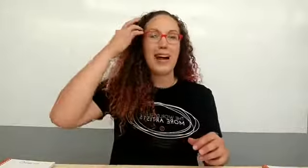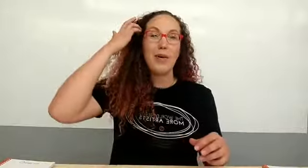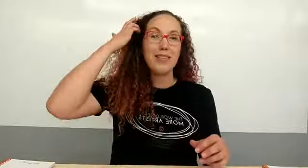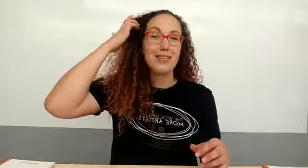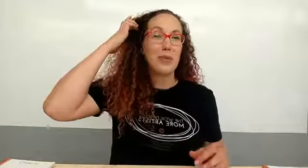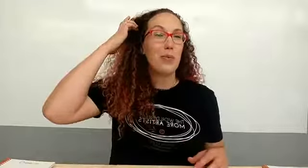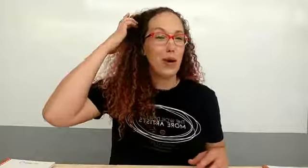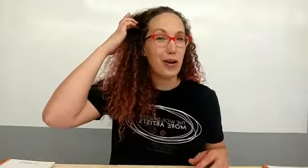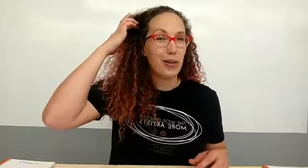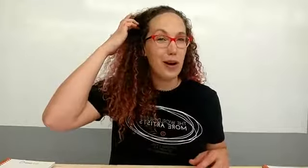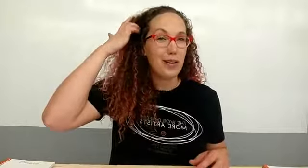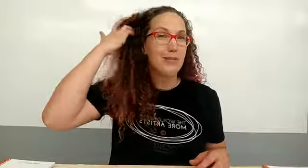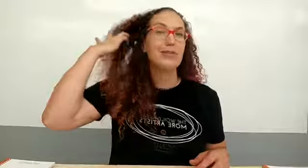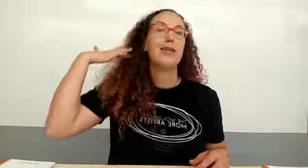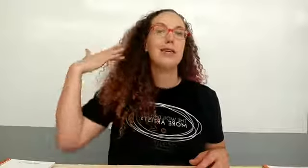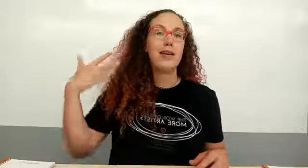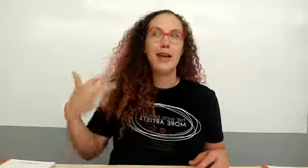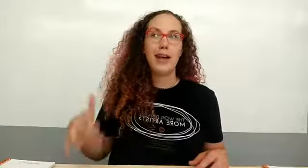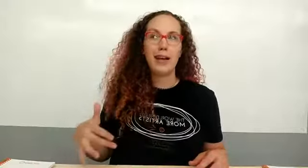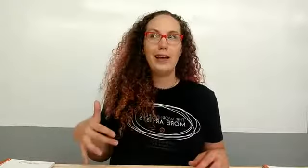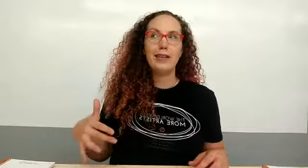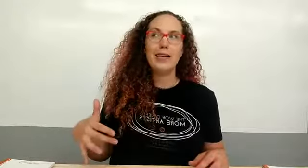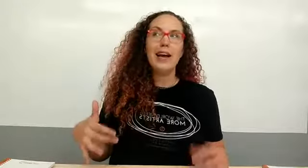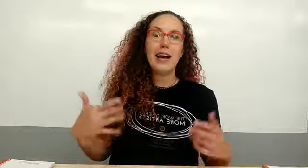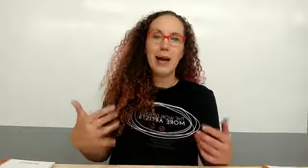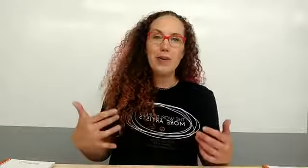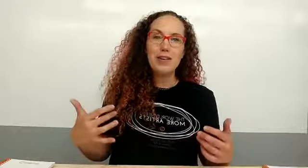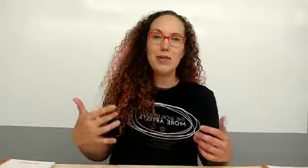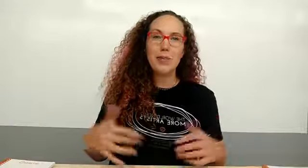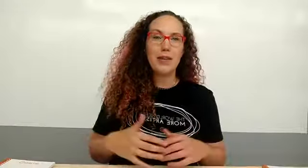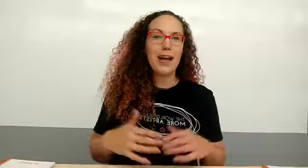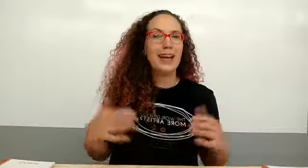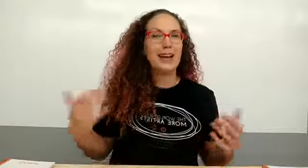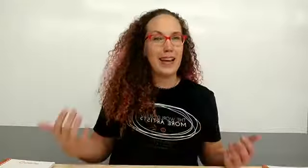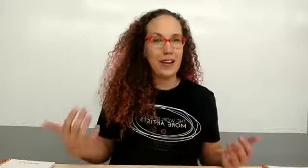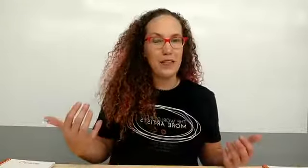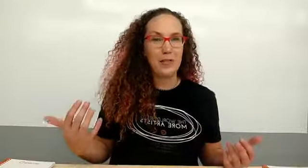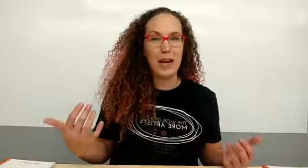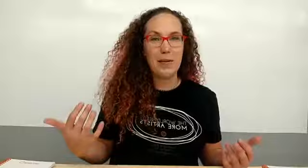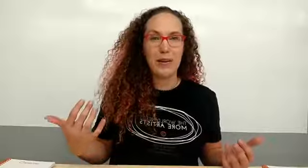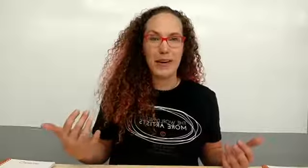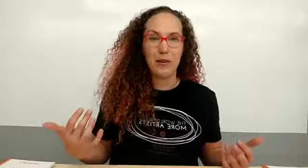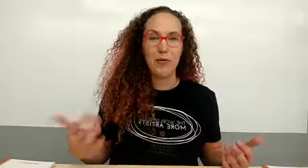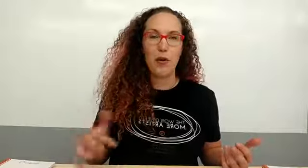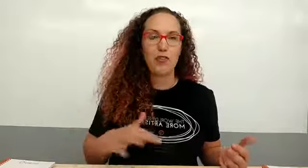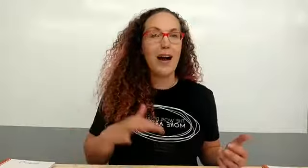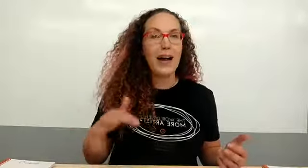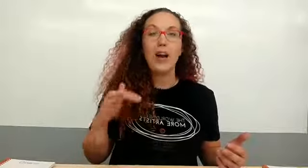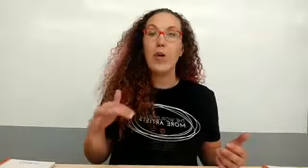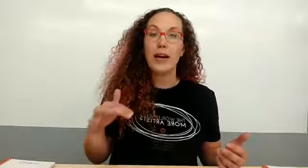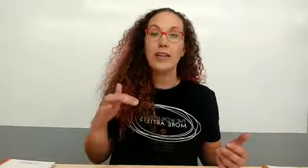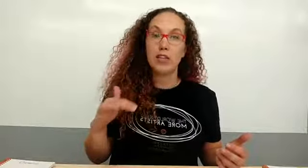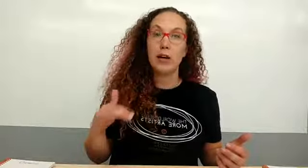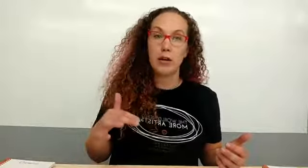i want this to work you guys and i'm one of those people that i didn't care if there was pain on my dining room floor so i know i need your help